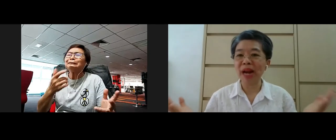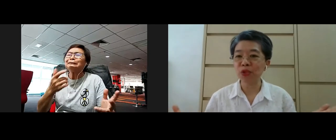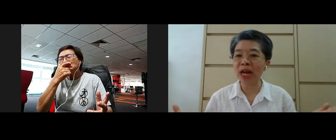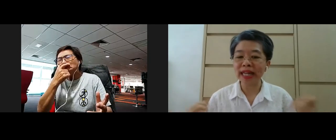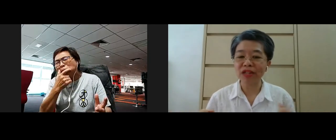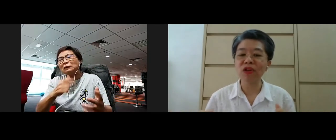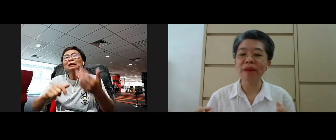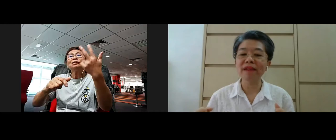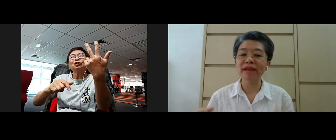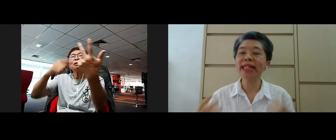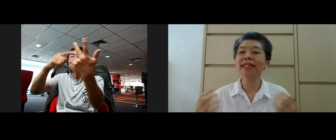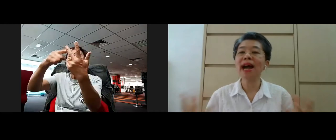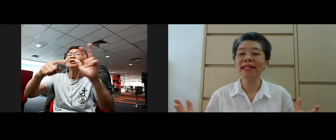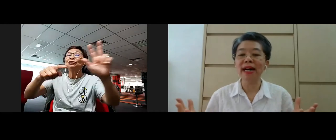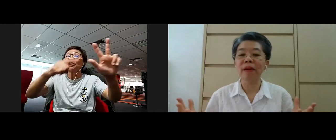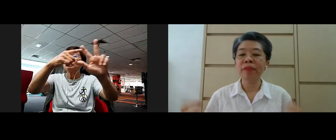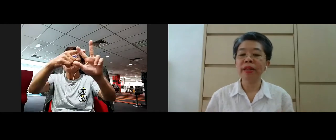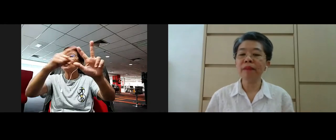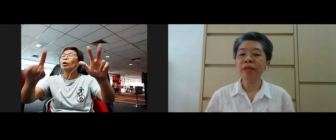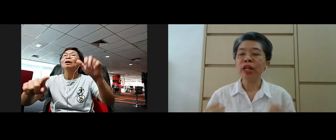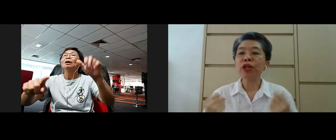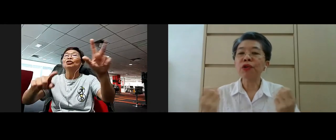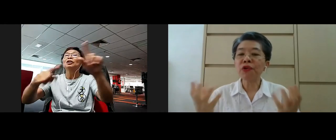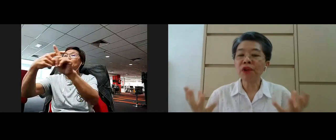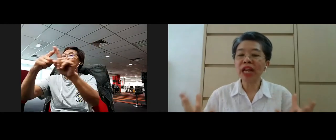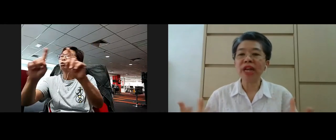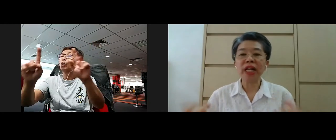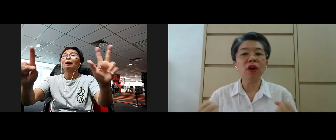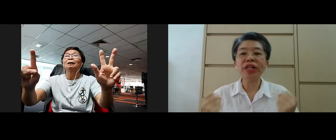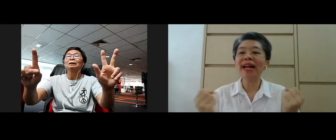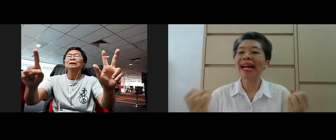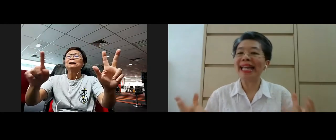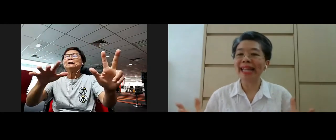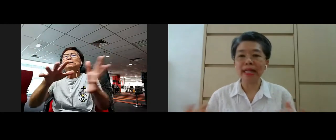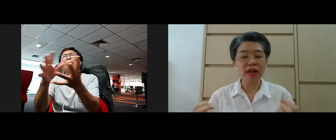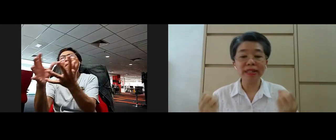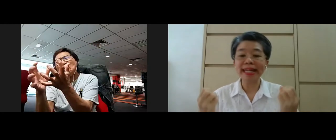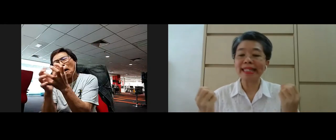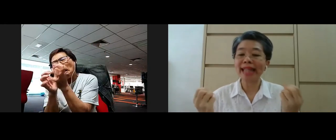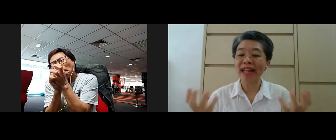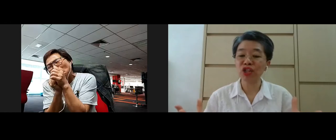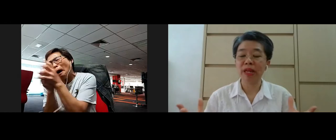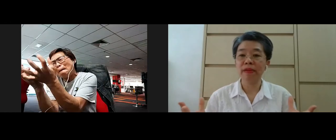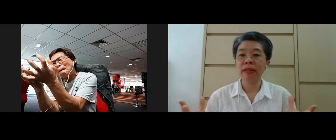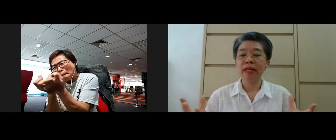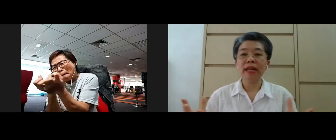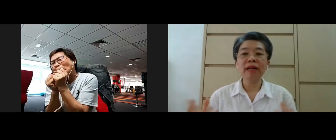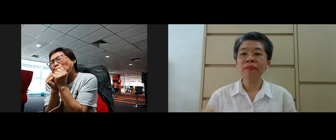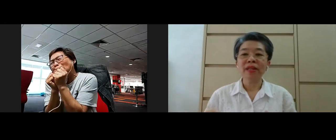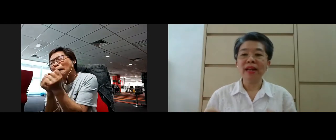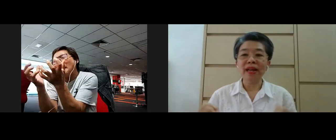the three plus one that I talked about the tanha the craving or the clinging or the attachment